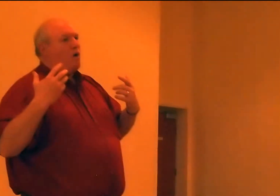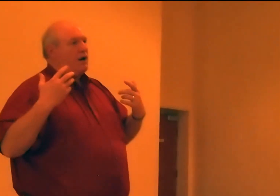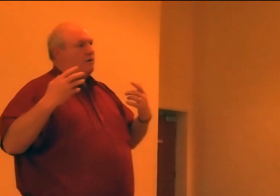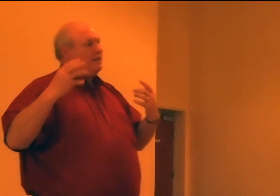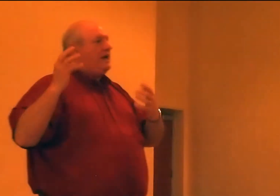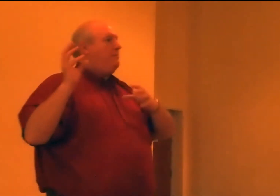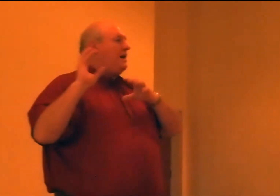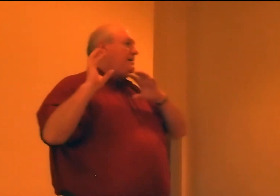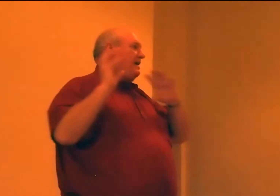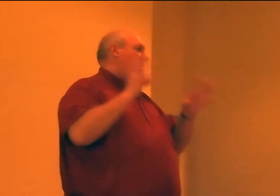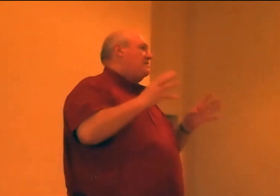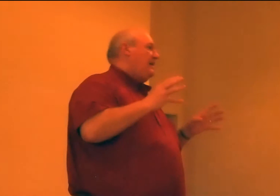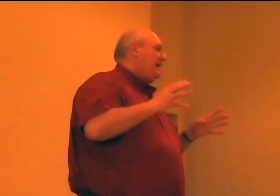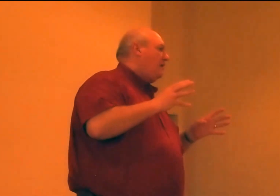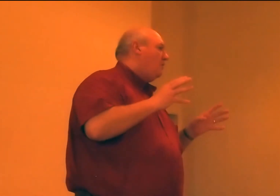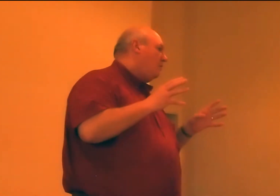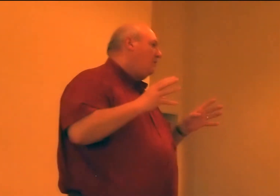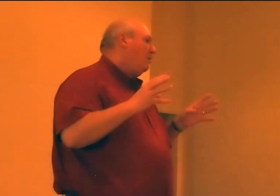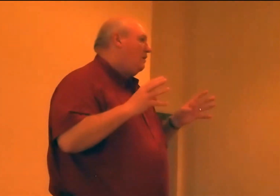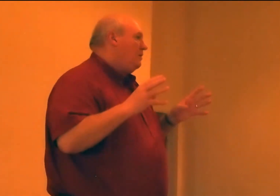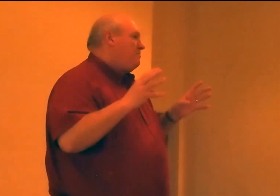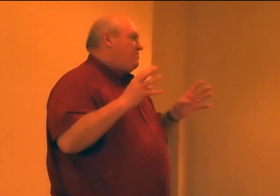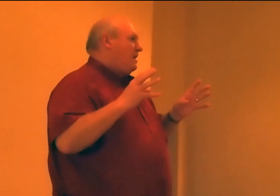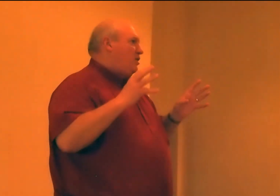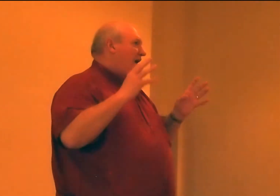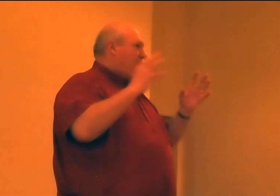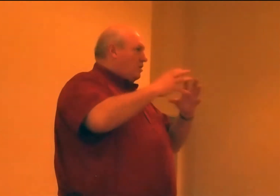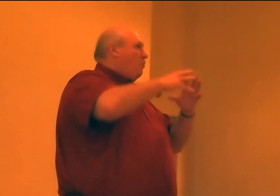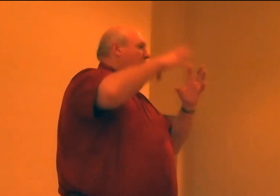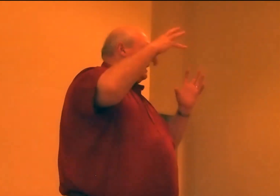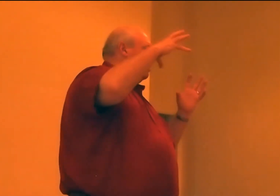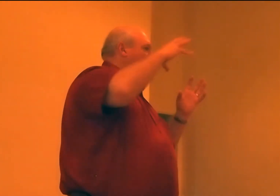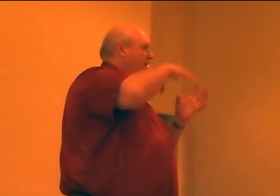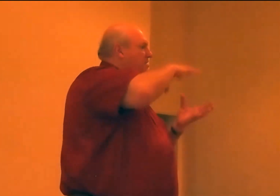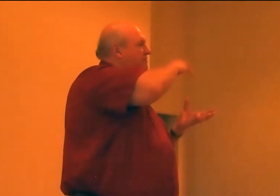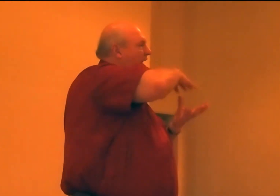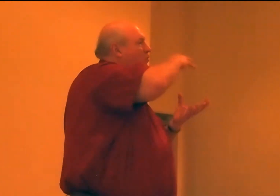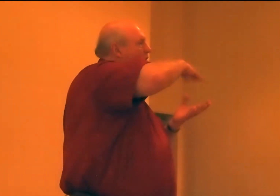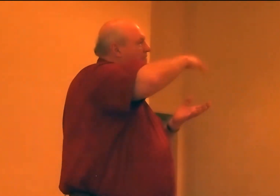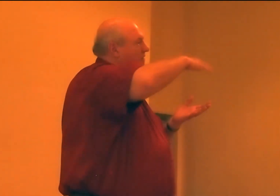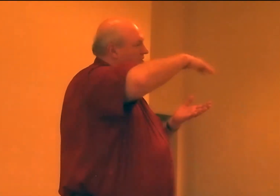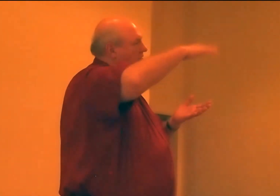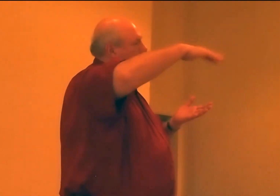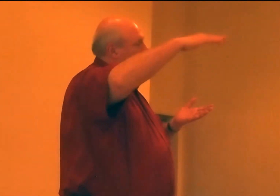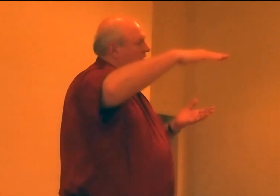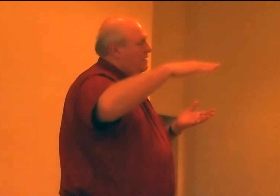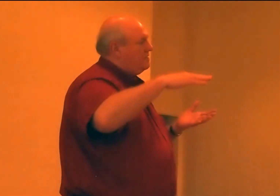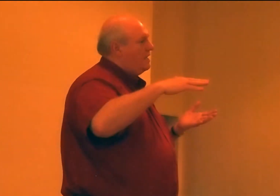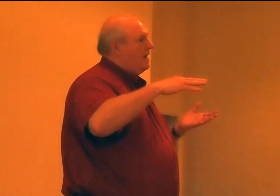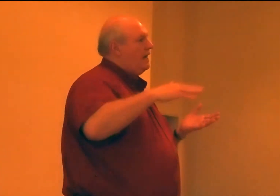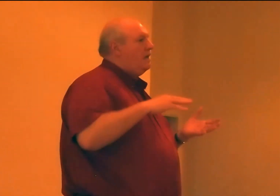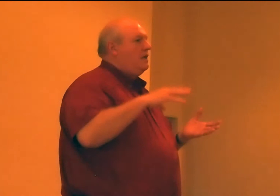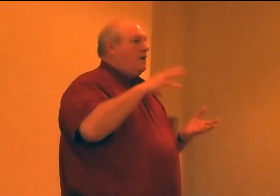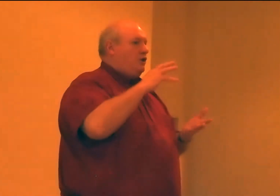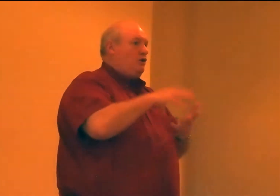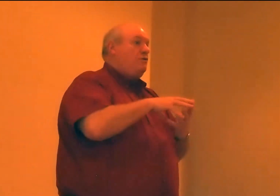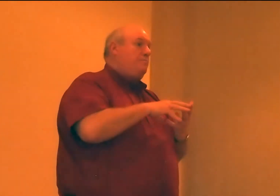water that that pipe has to handle, you have to go bigger because of that roughness on the inside. You use a